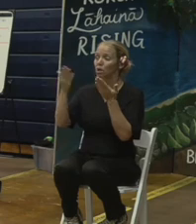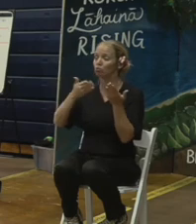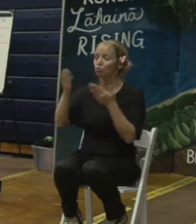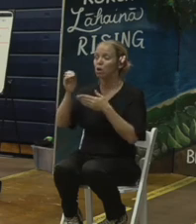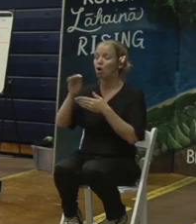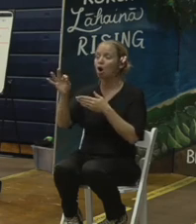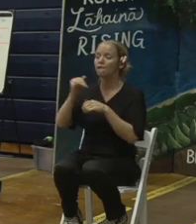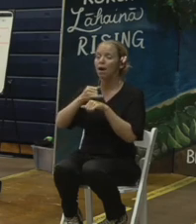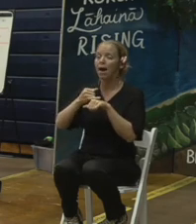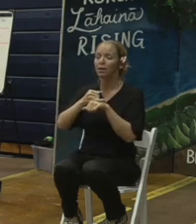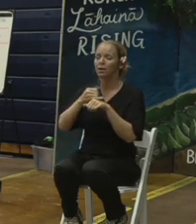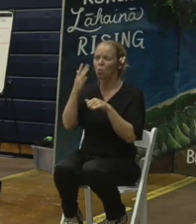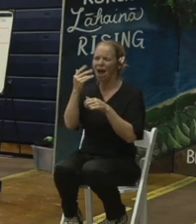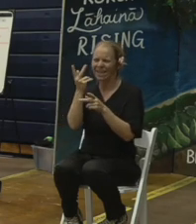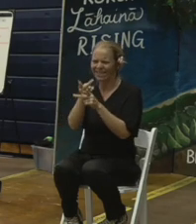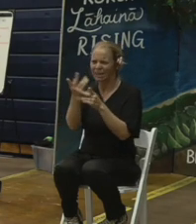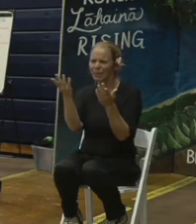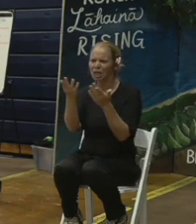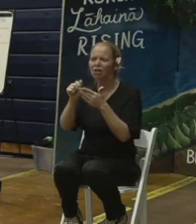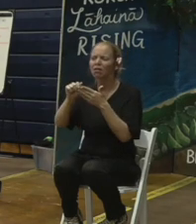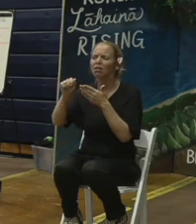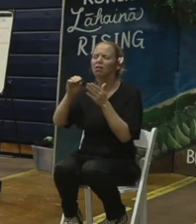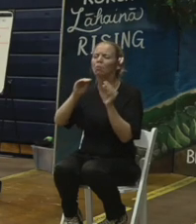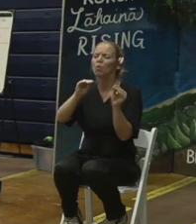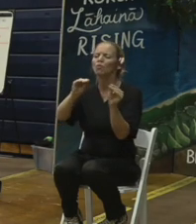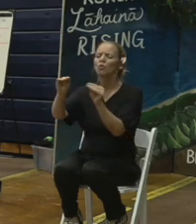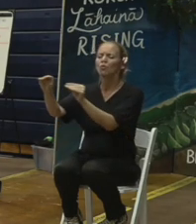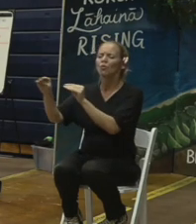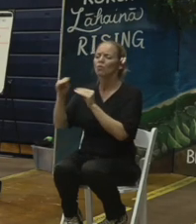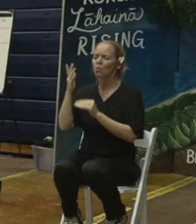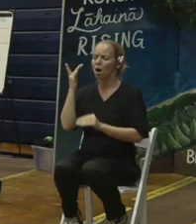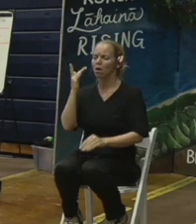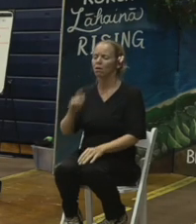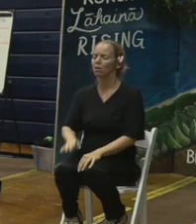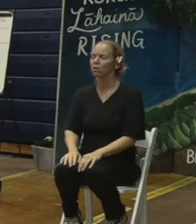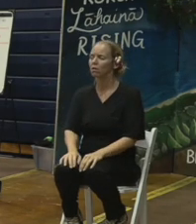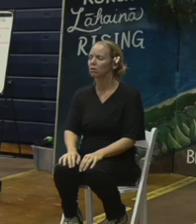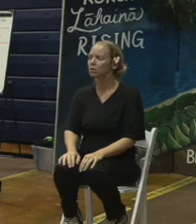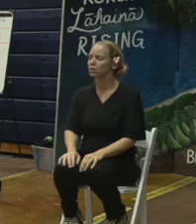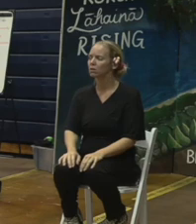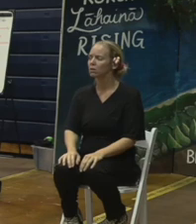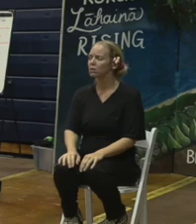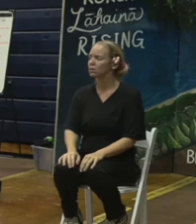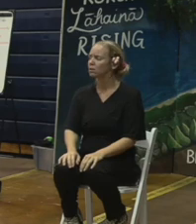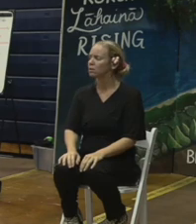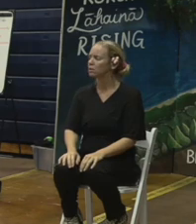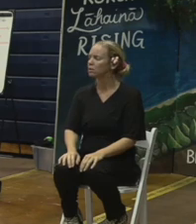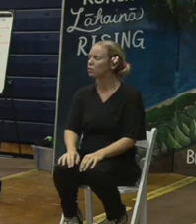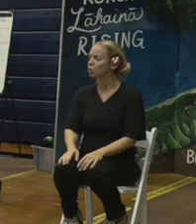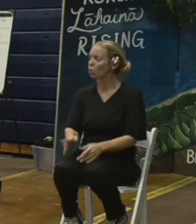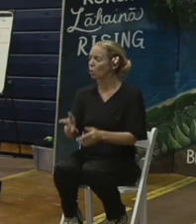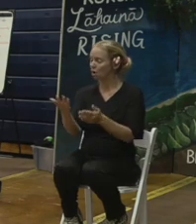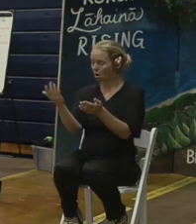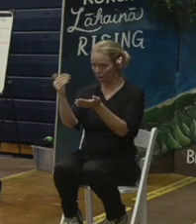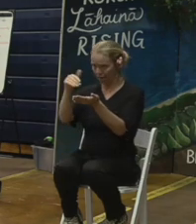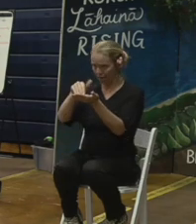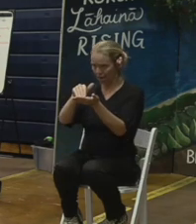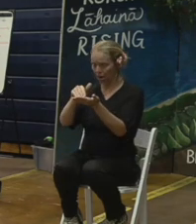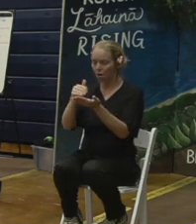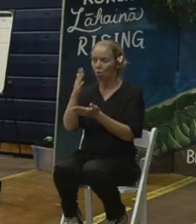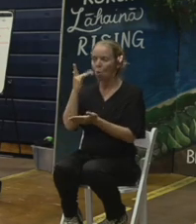We'll let Shane or Gawo answer that one. So to reiterate the reasons of not taking it off-island,